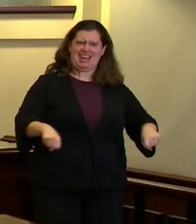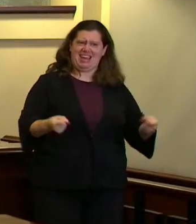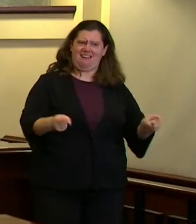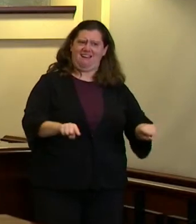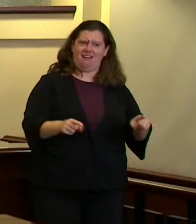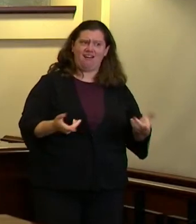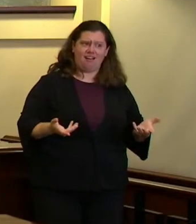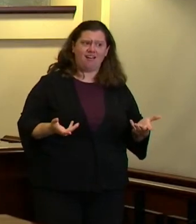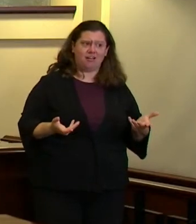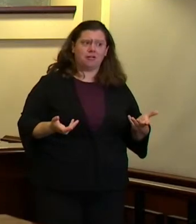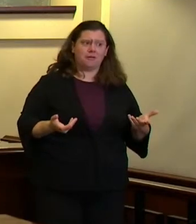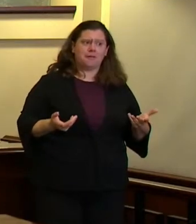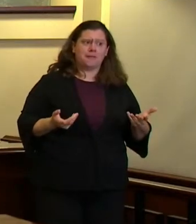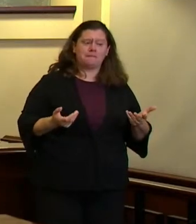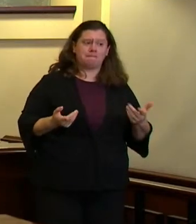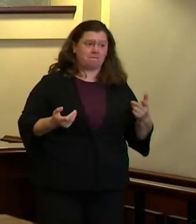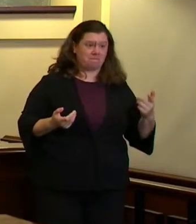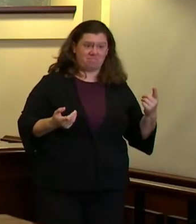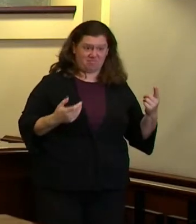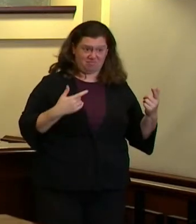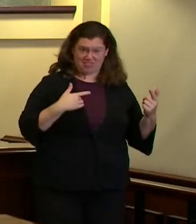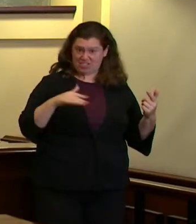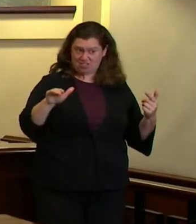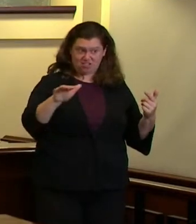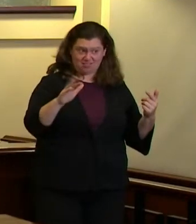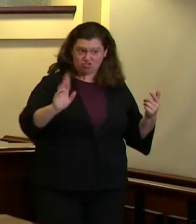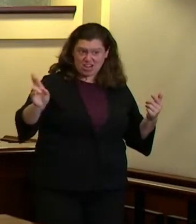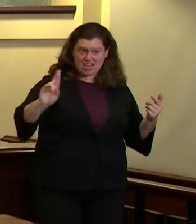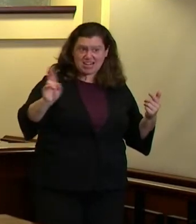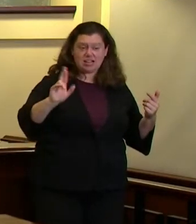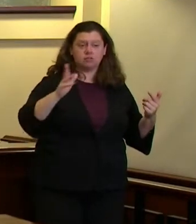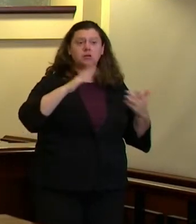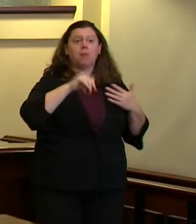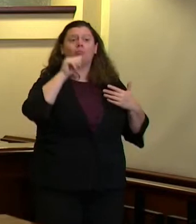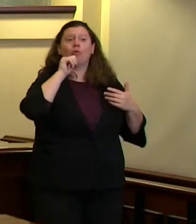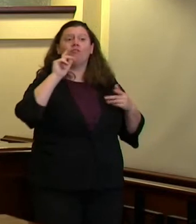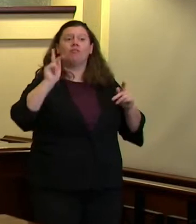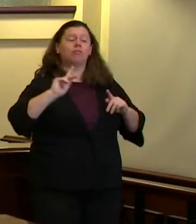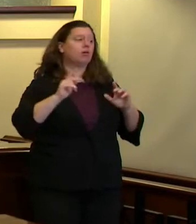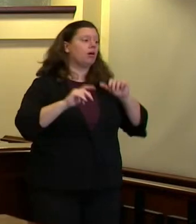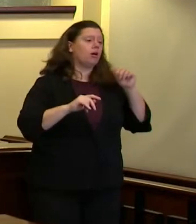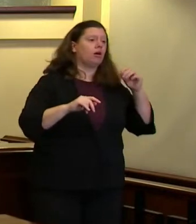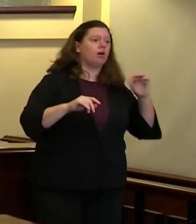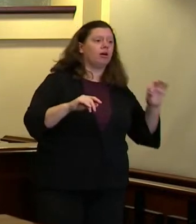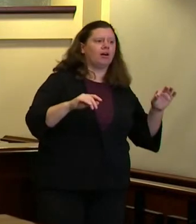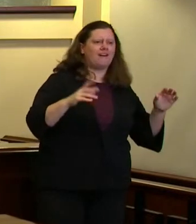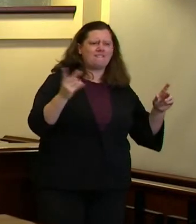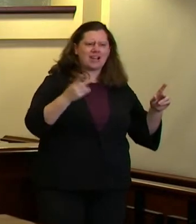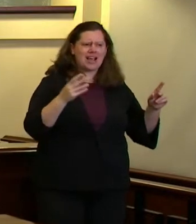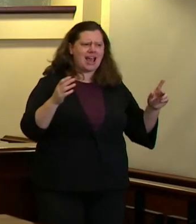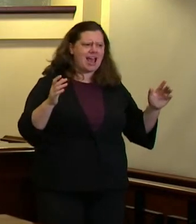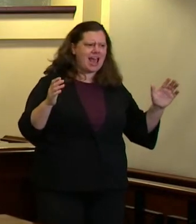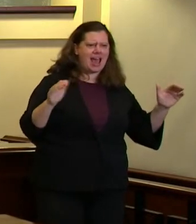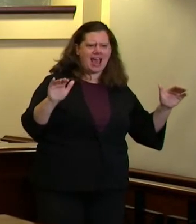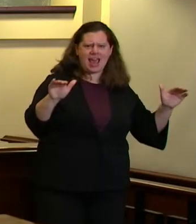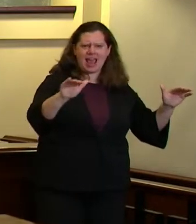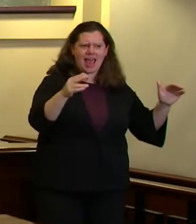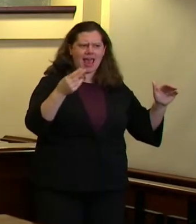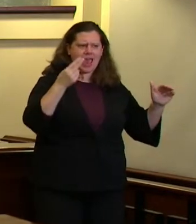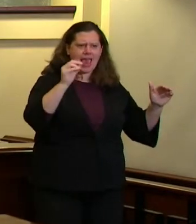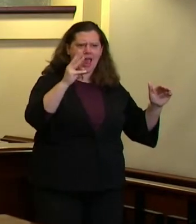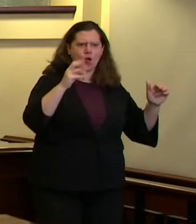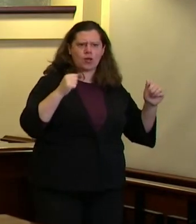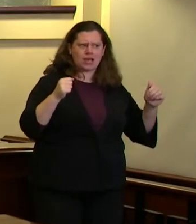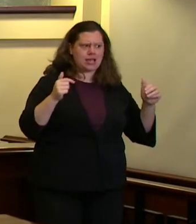a bunch of people in the room public private sector non-profit partners and asked ourselves what would it take with the